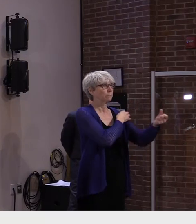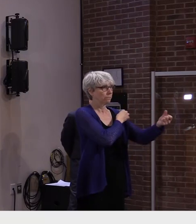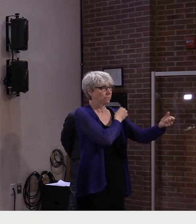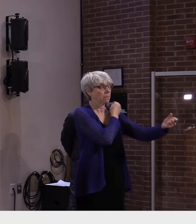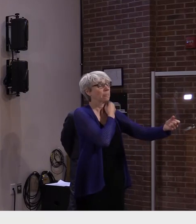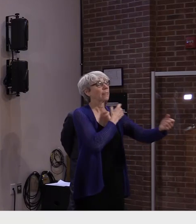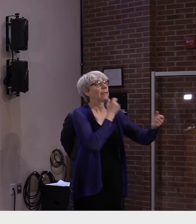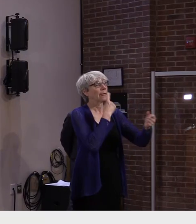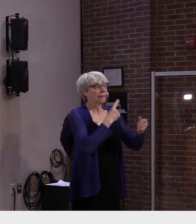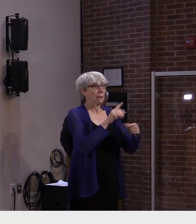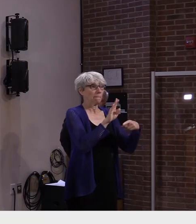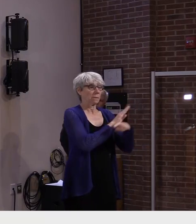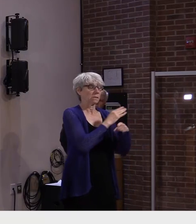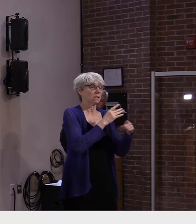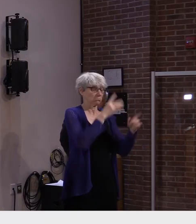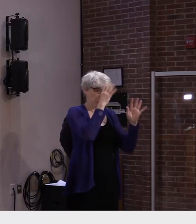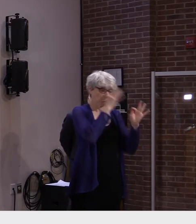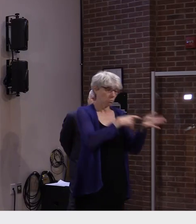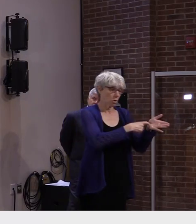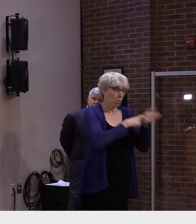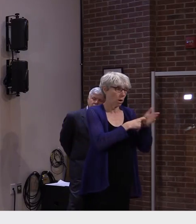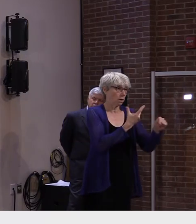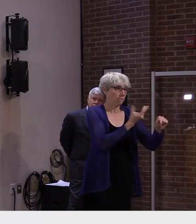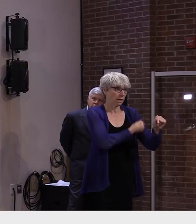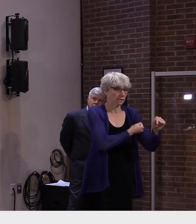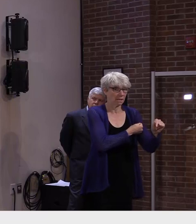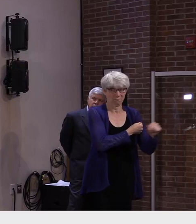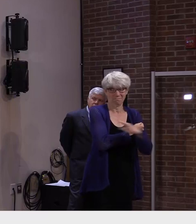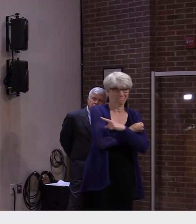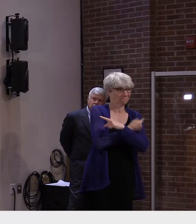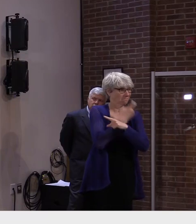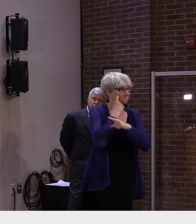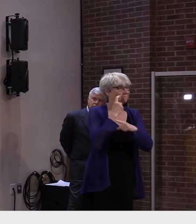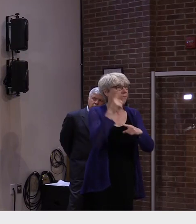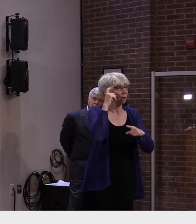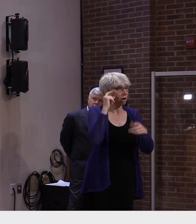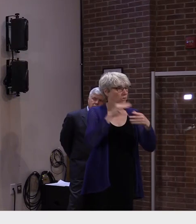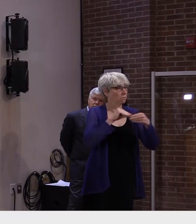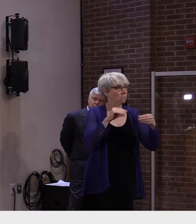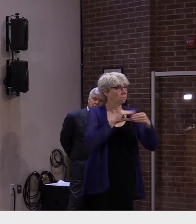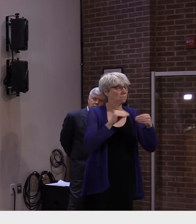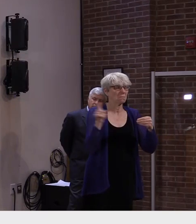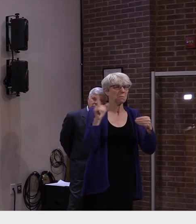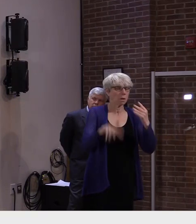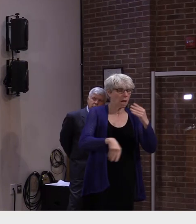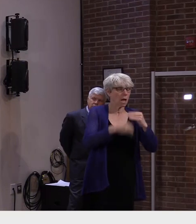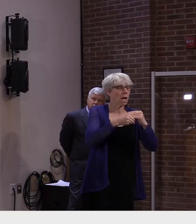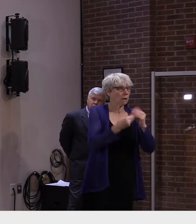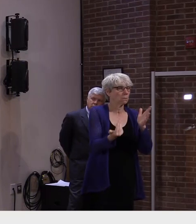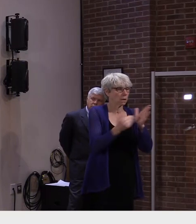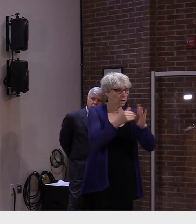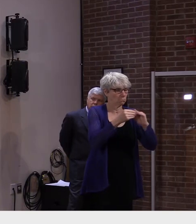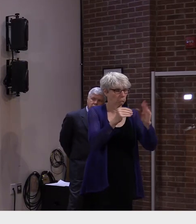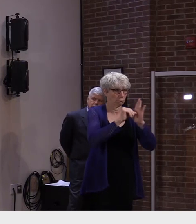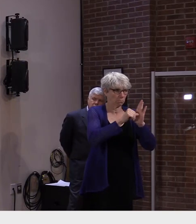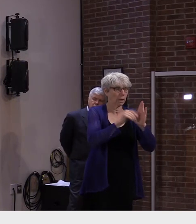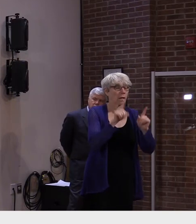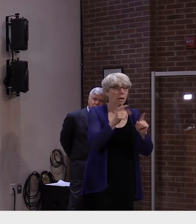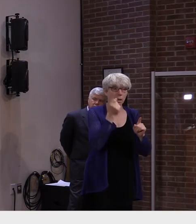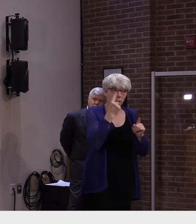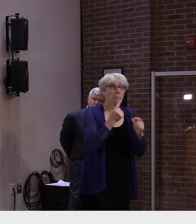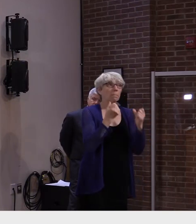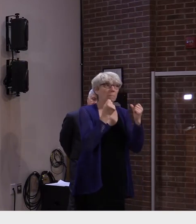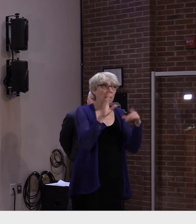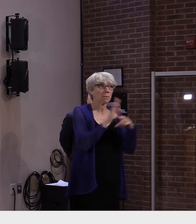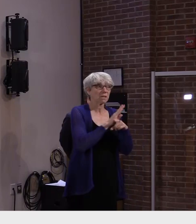vaccine, you've heard from the governor this morning, and I'll let him comment further on that. But many are joining